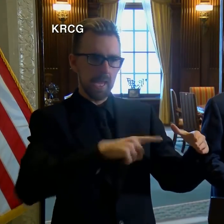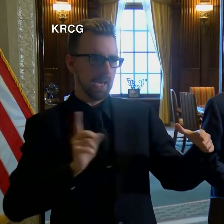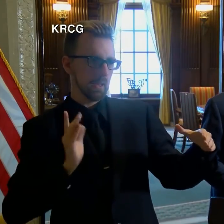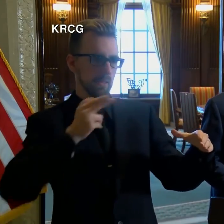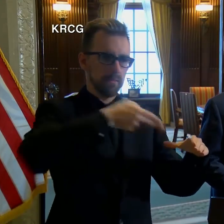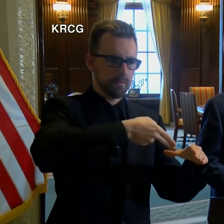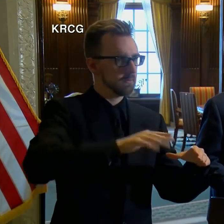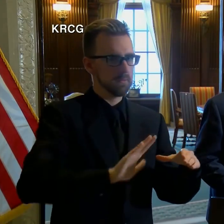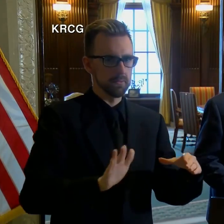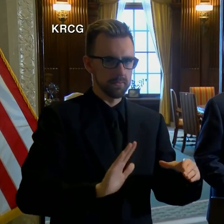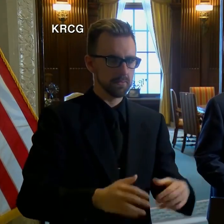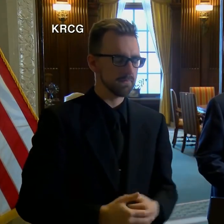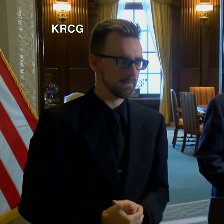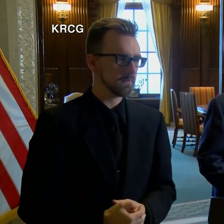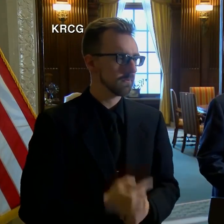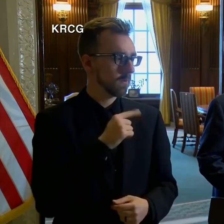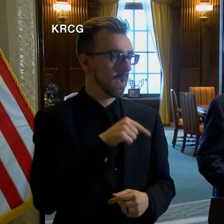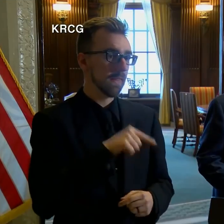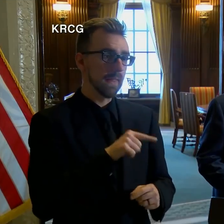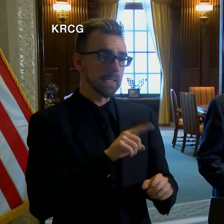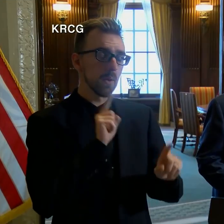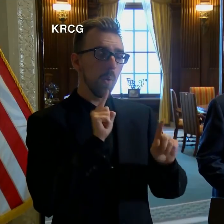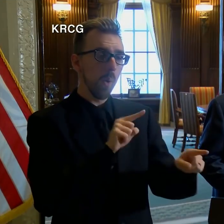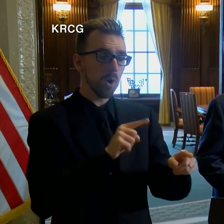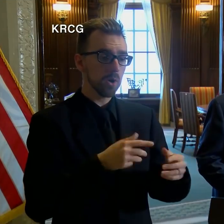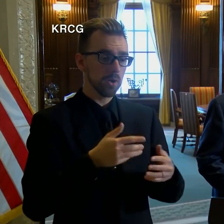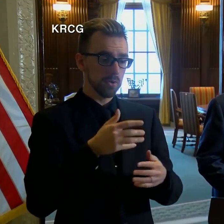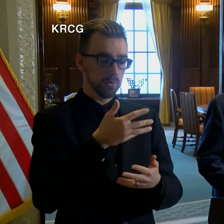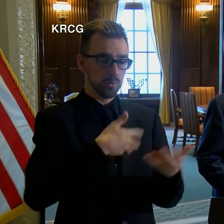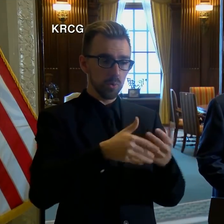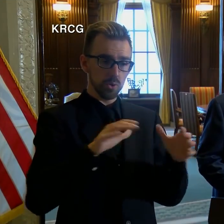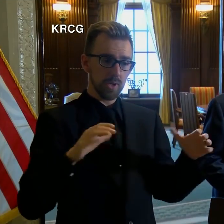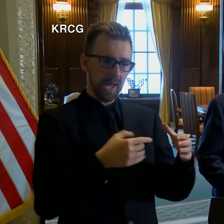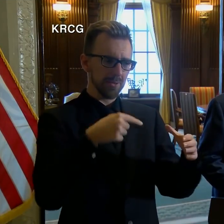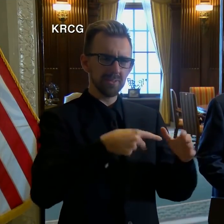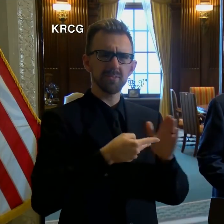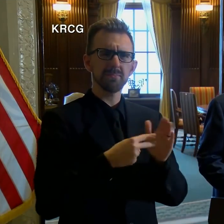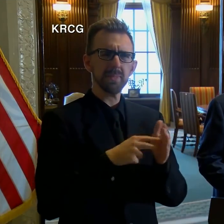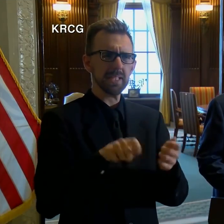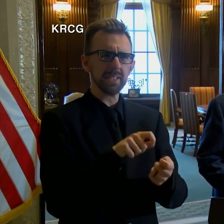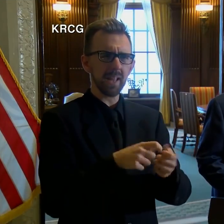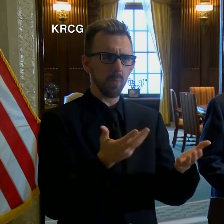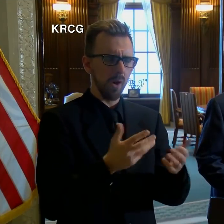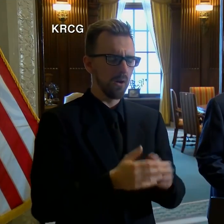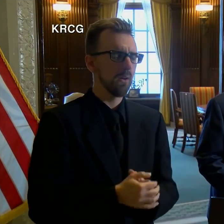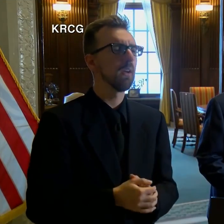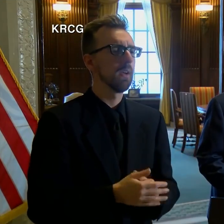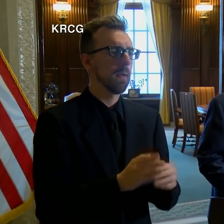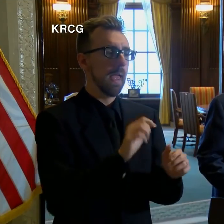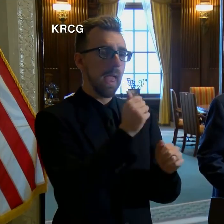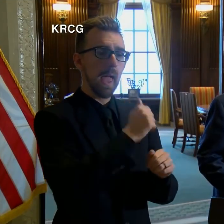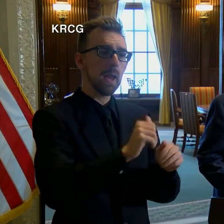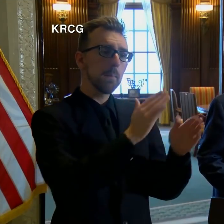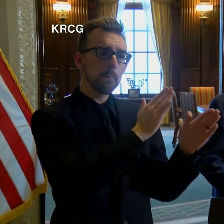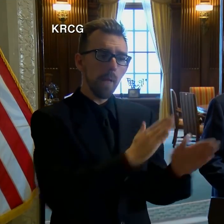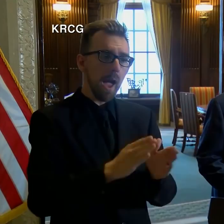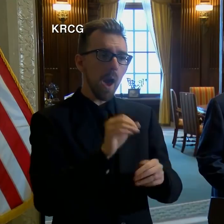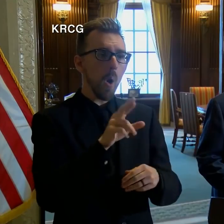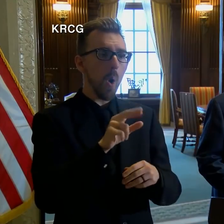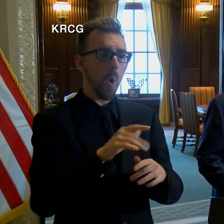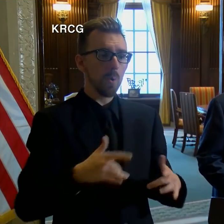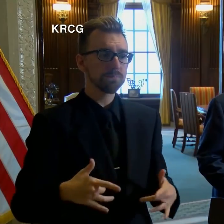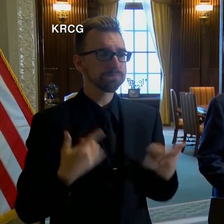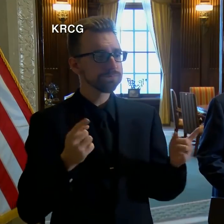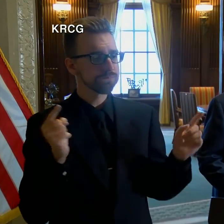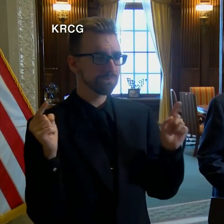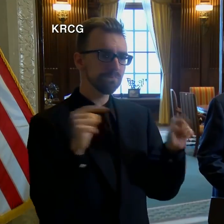For the purpose of this order, social gatherings shall mean any planned or spontaneous event or